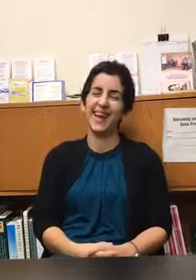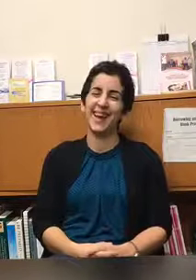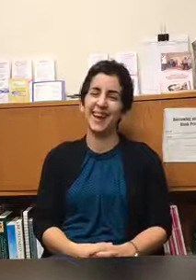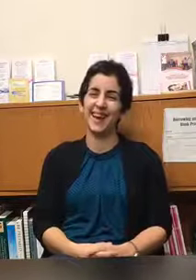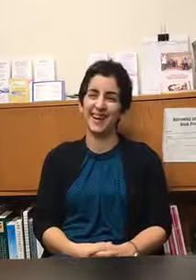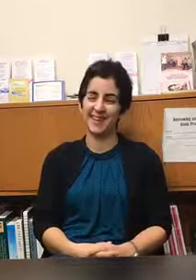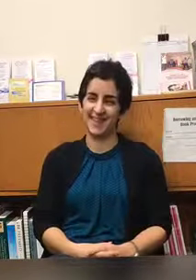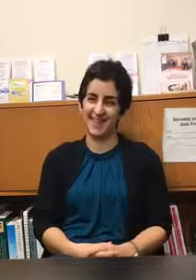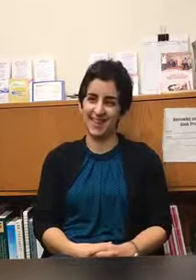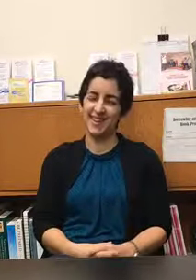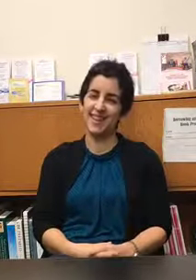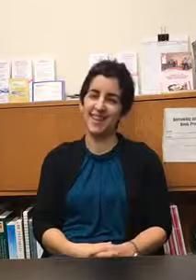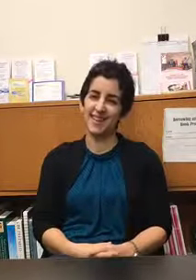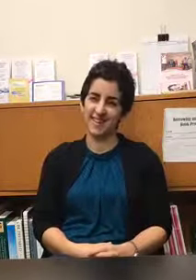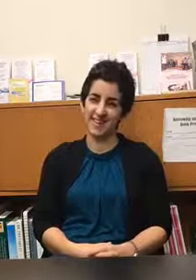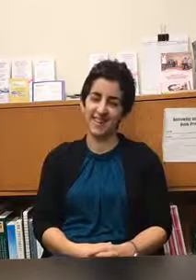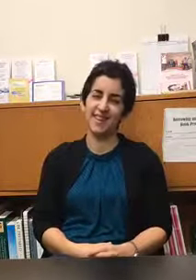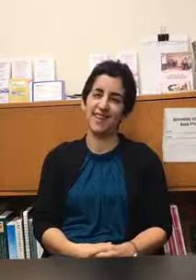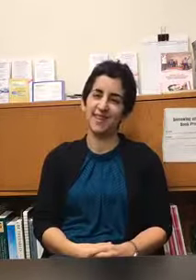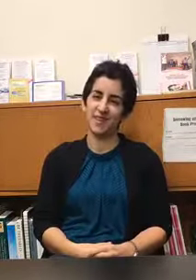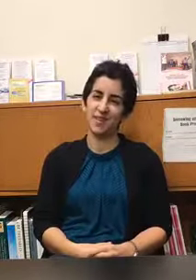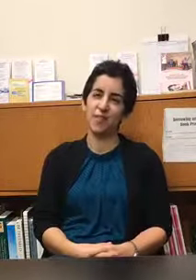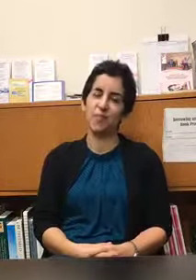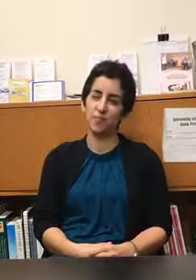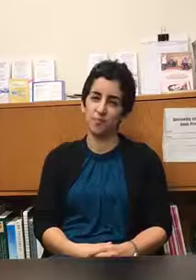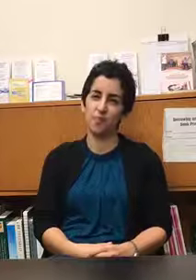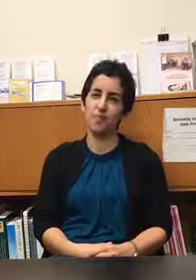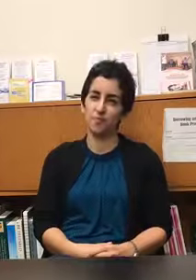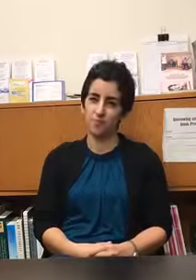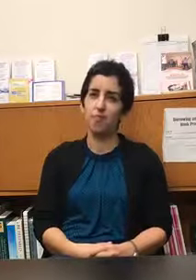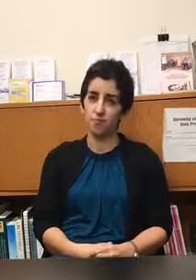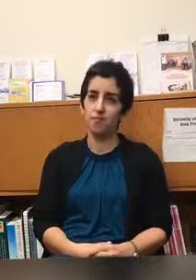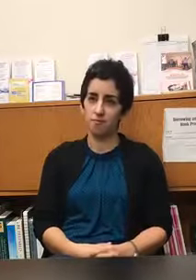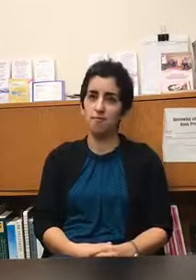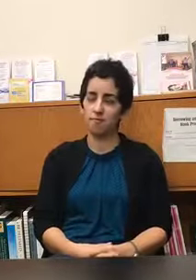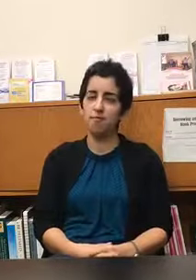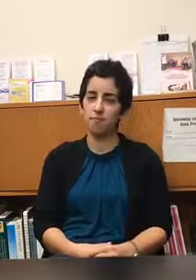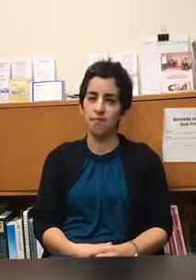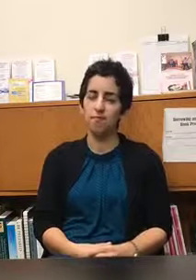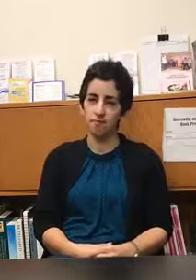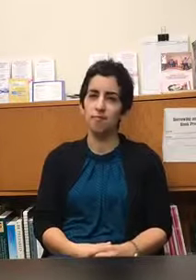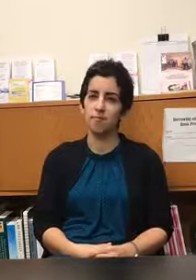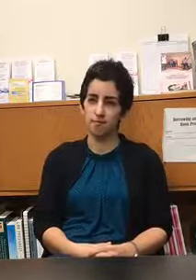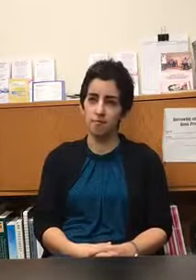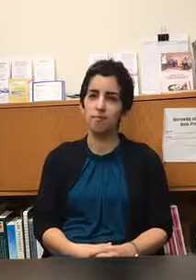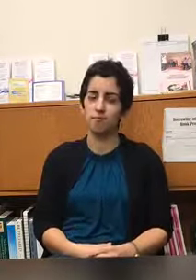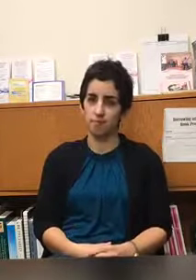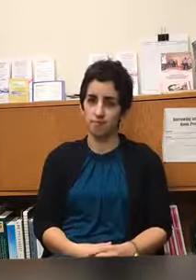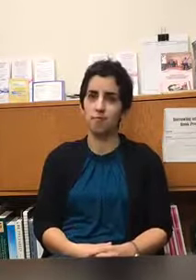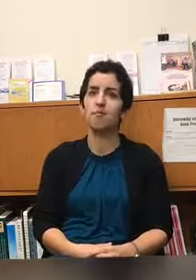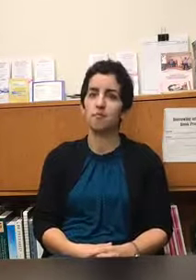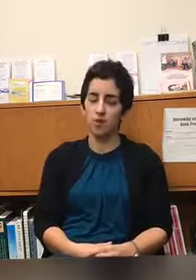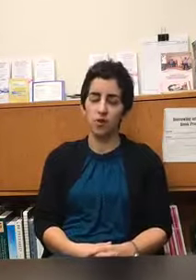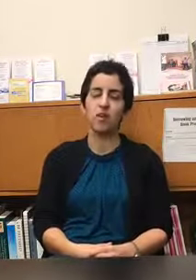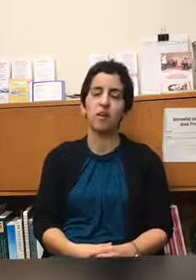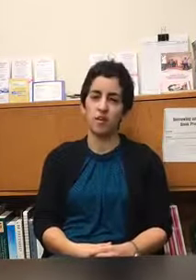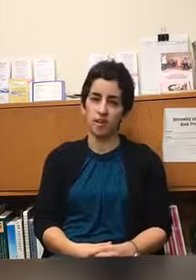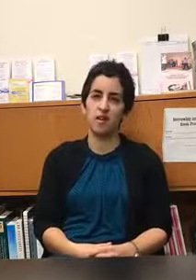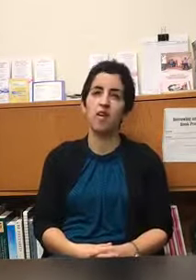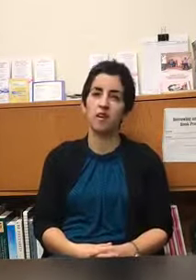can you talk a little bit about that and then i want to ask you another question about dealing with anxiety totally and fear that comes